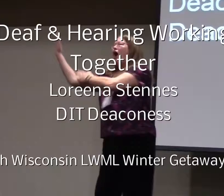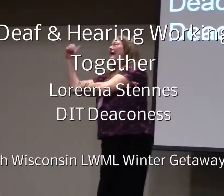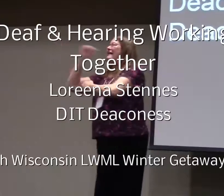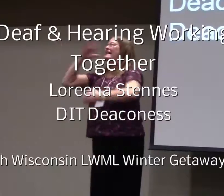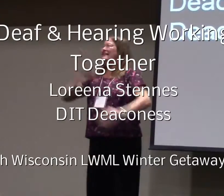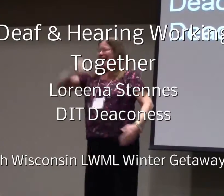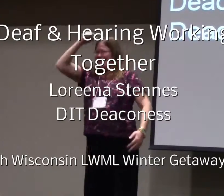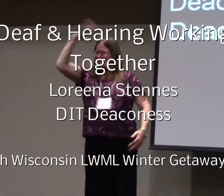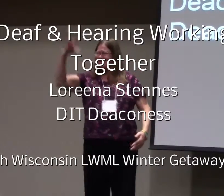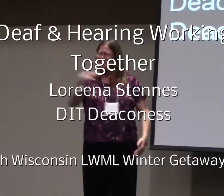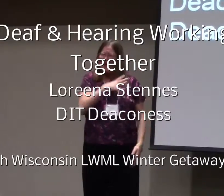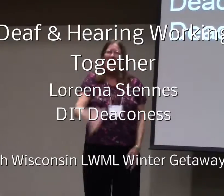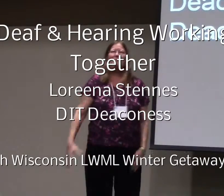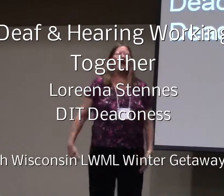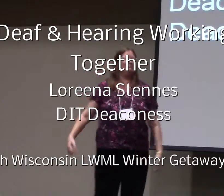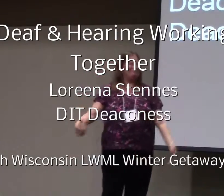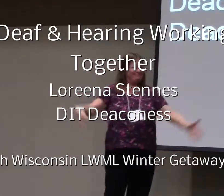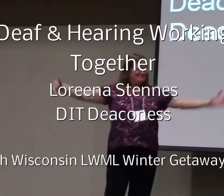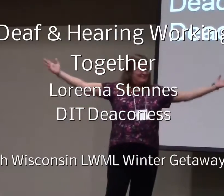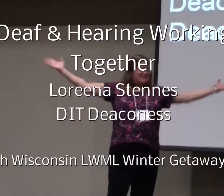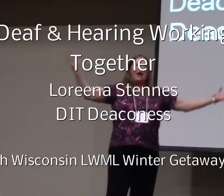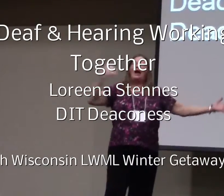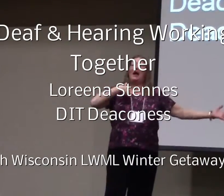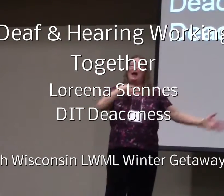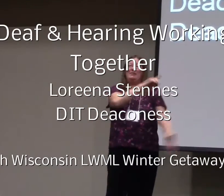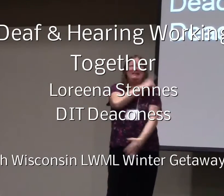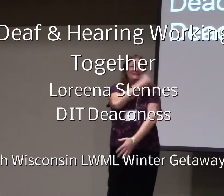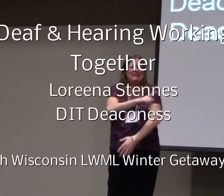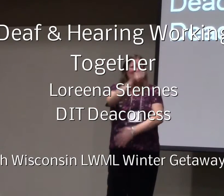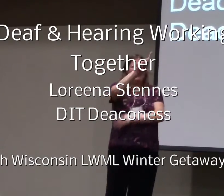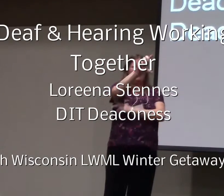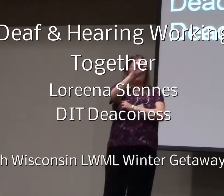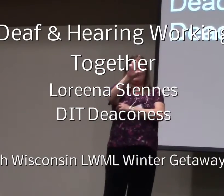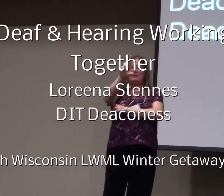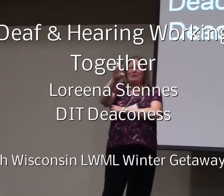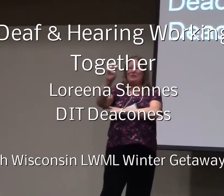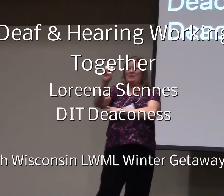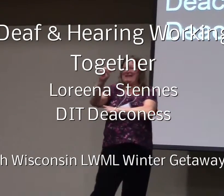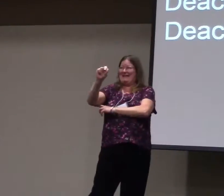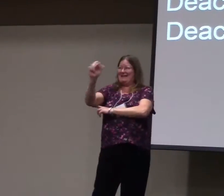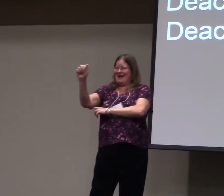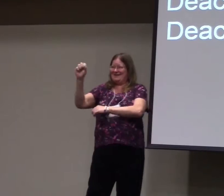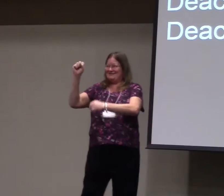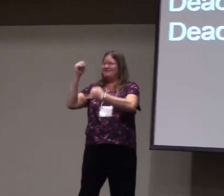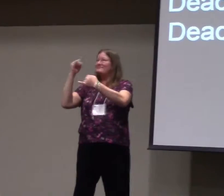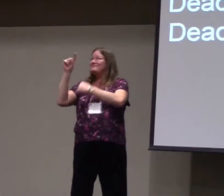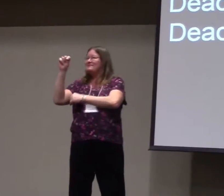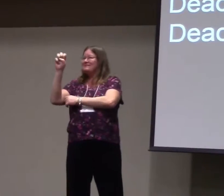Good morning ladies. Good morning. I'm a deaconess, Lorena.